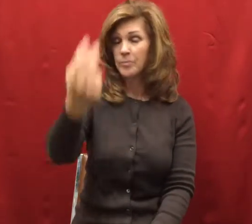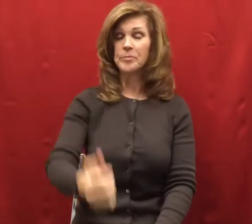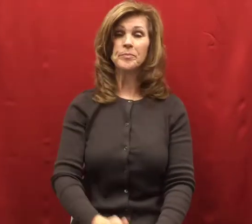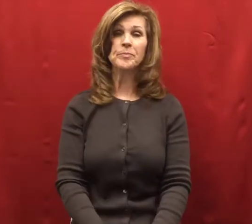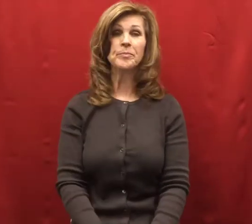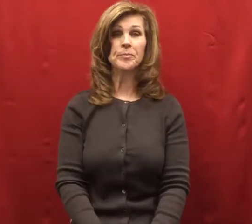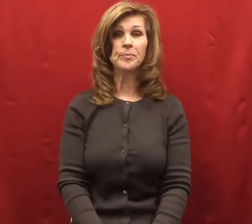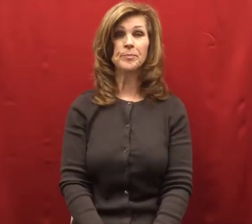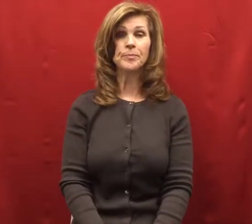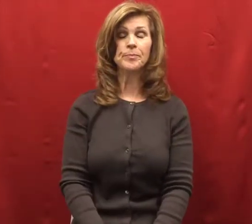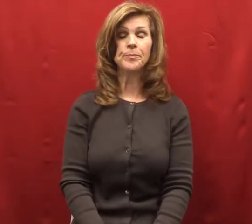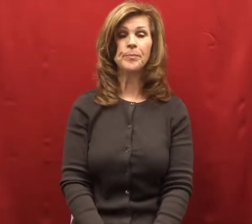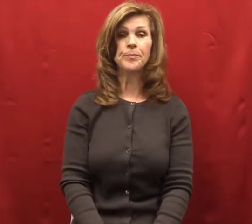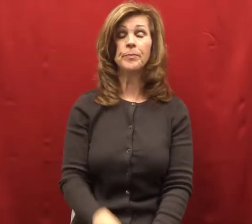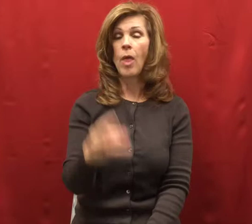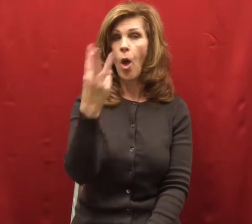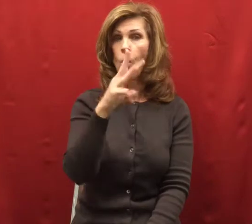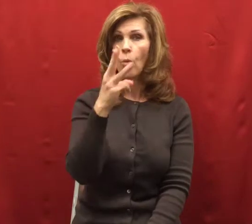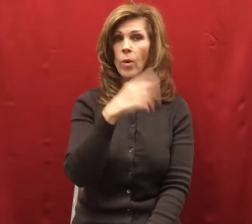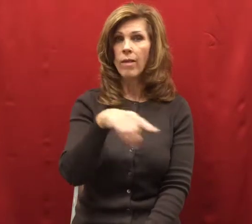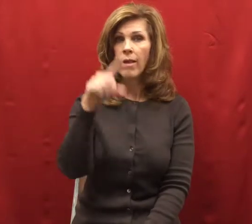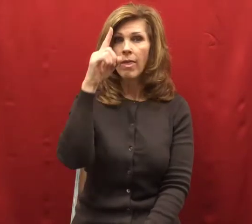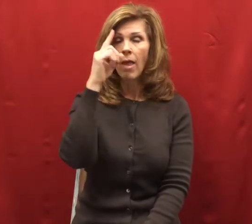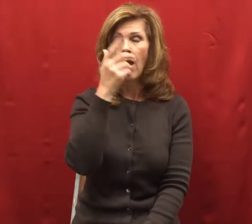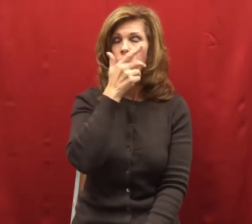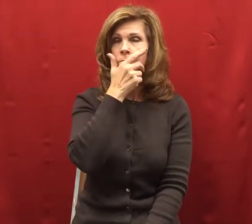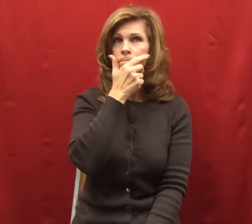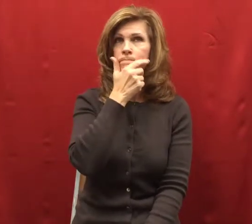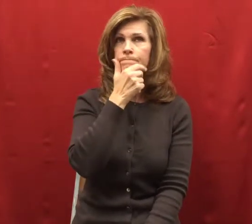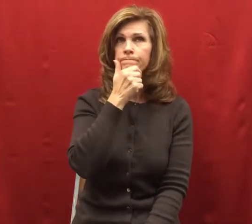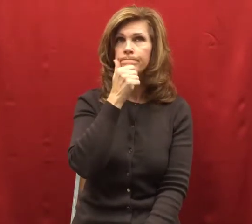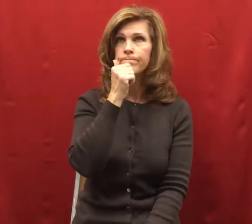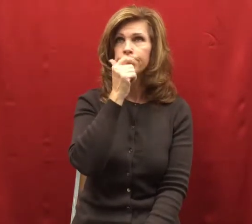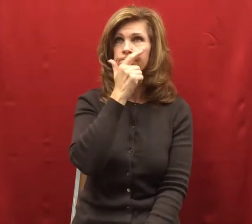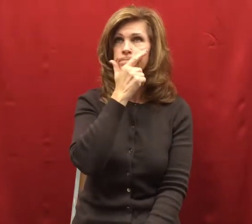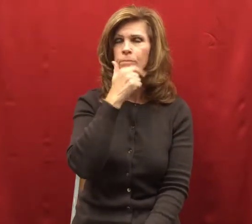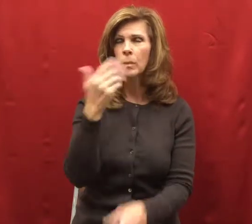Hmm, I must carry this across my shoulder, said Willy to himself.